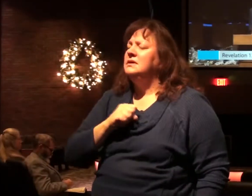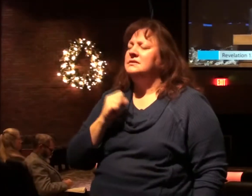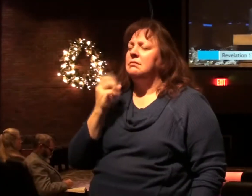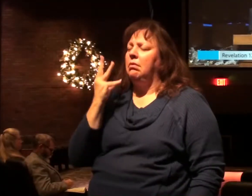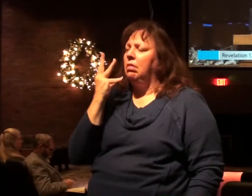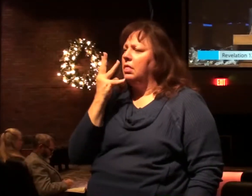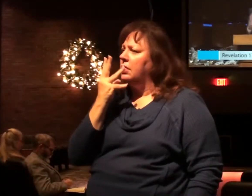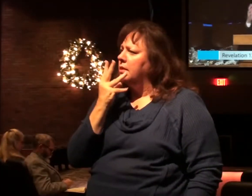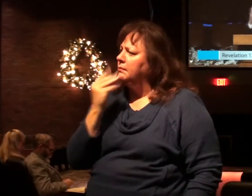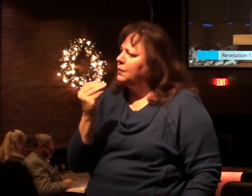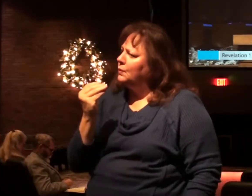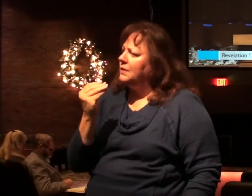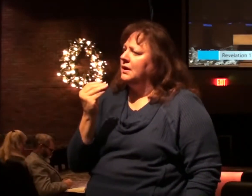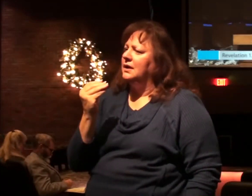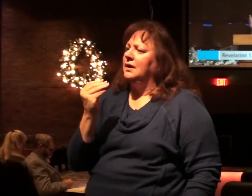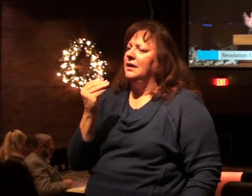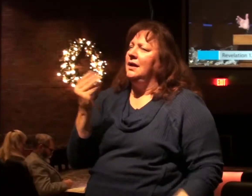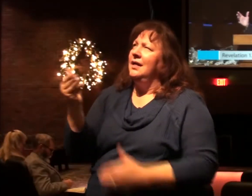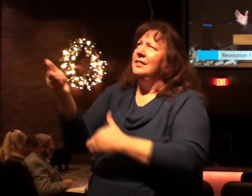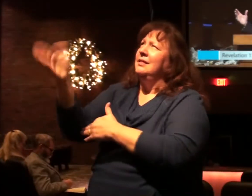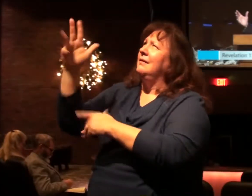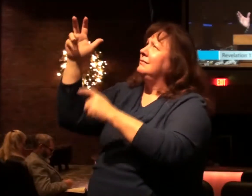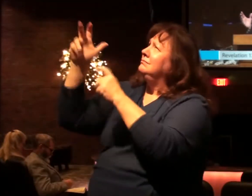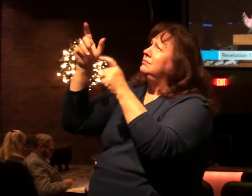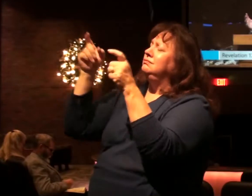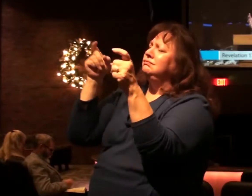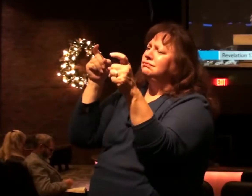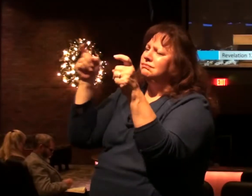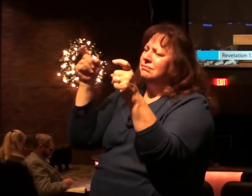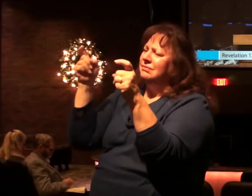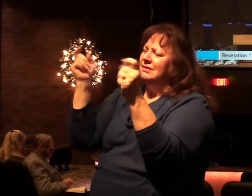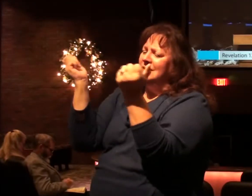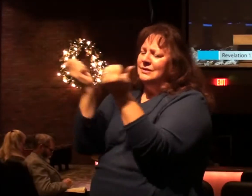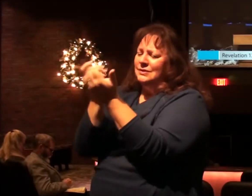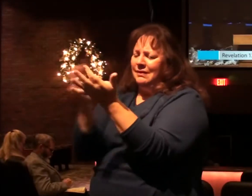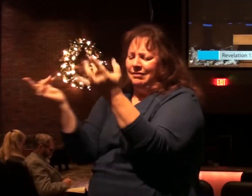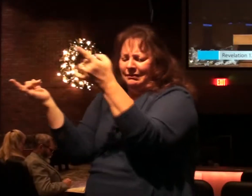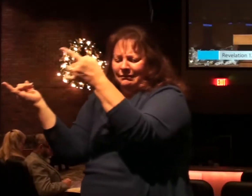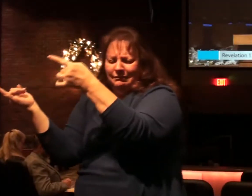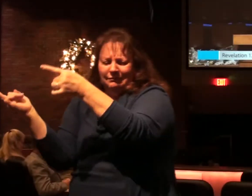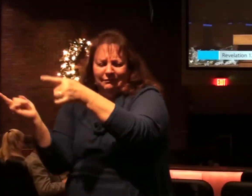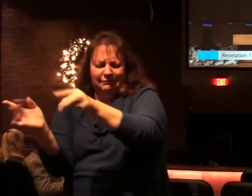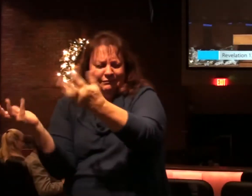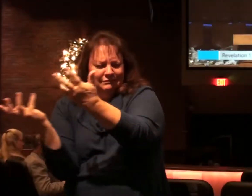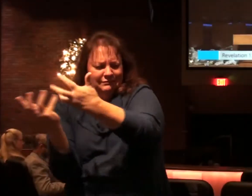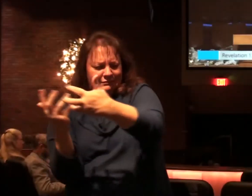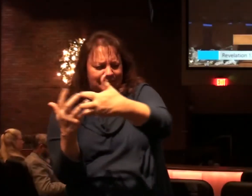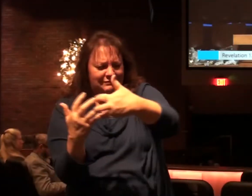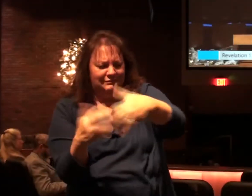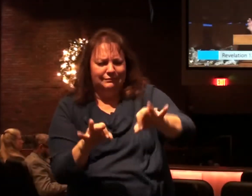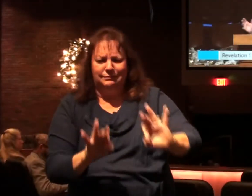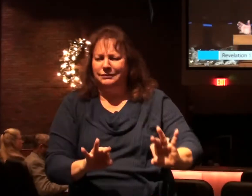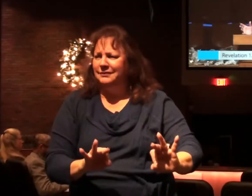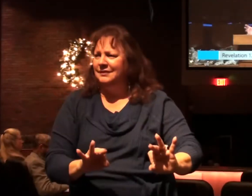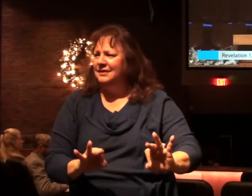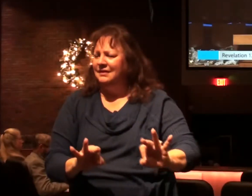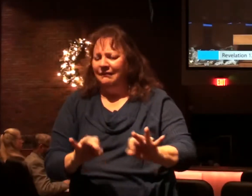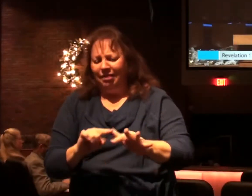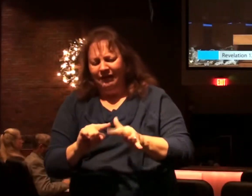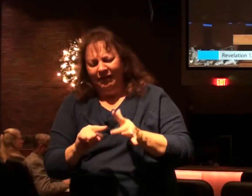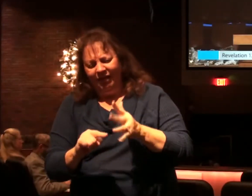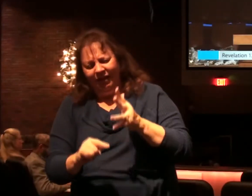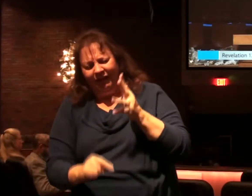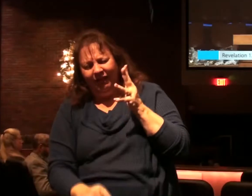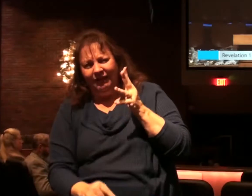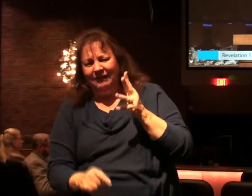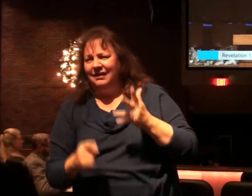of the sovereignty of God in bringing everything about down to the details